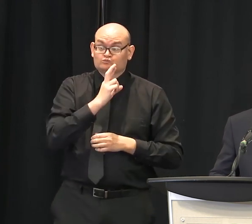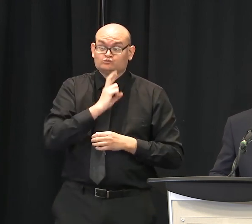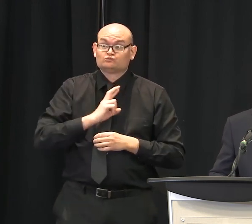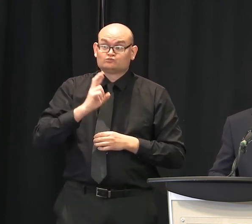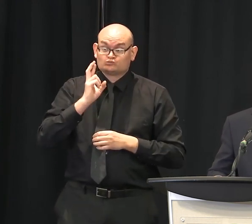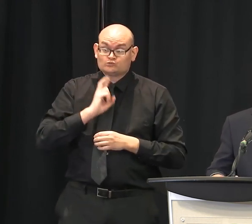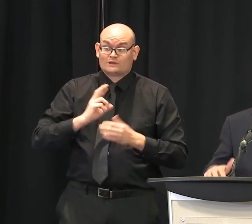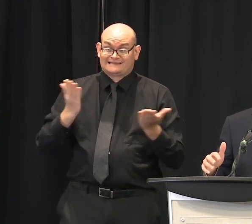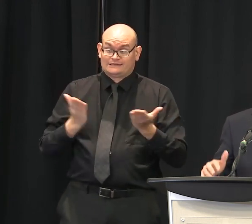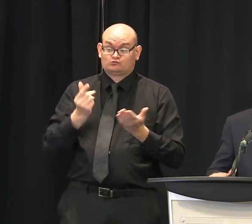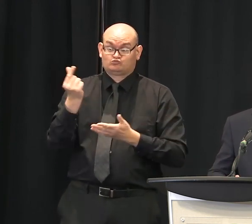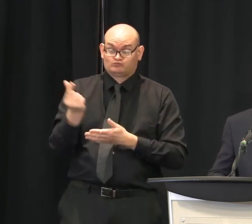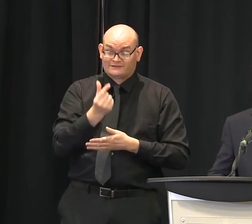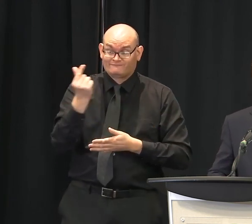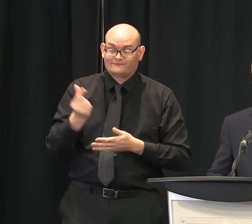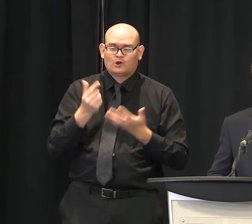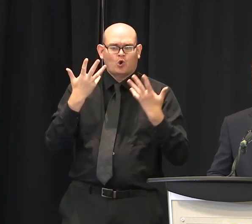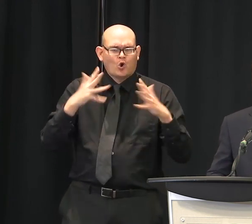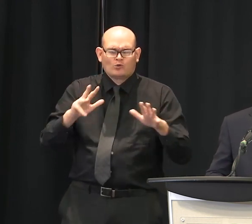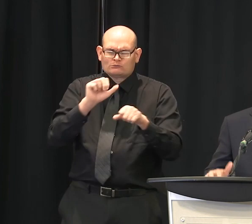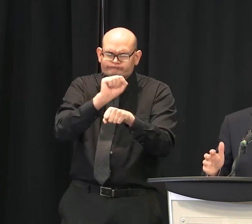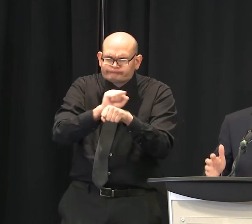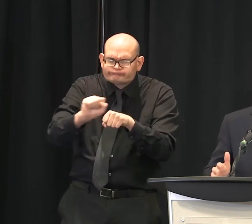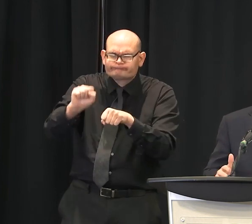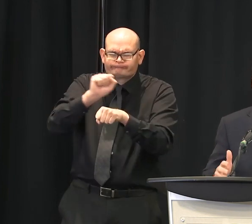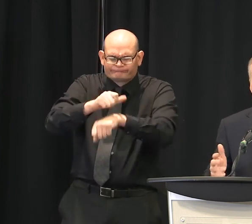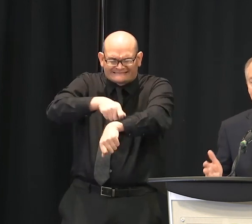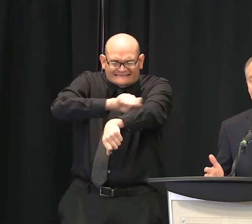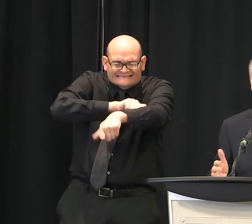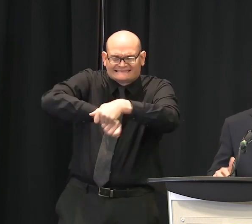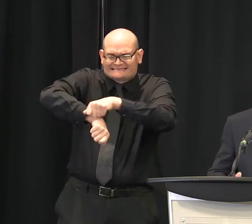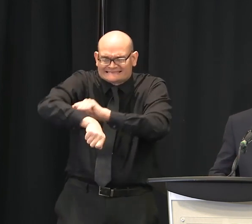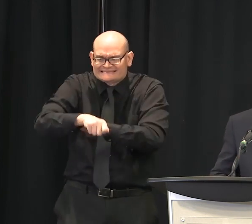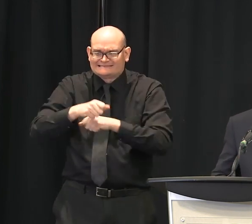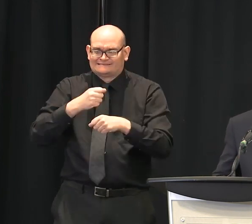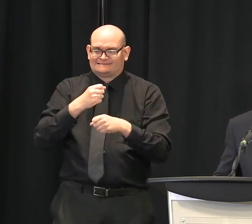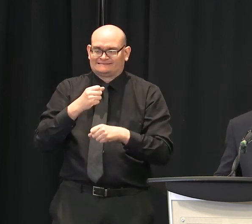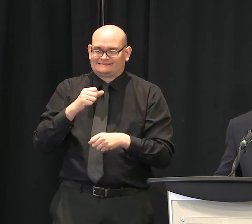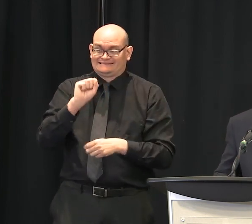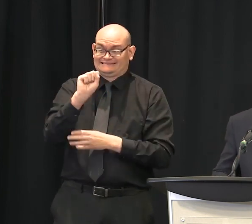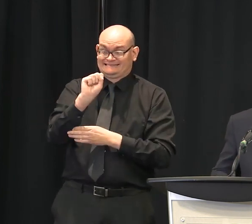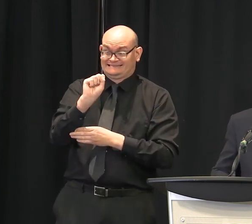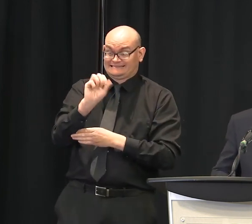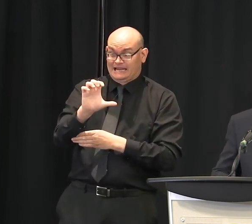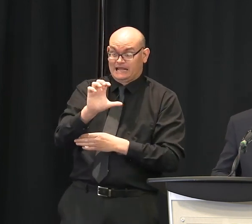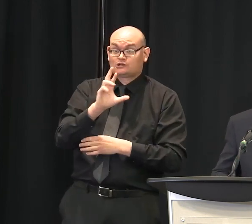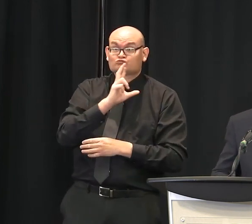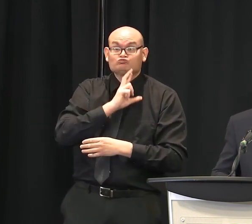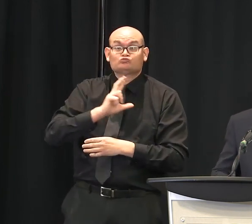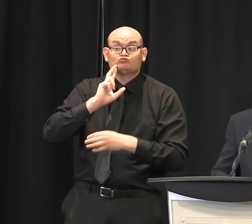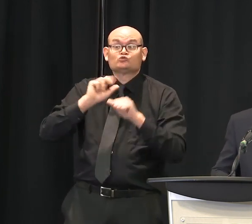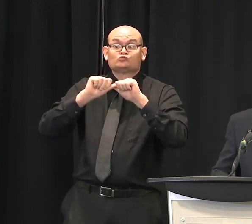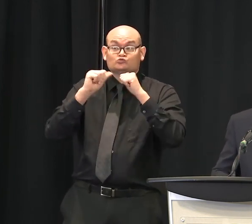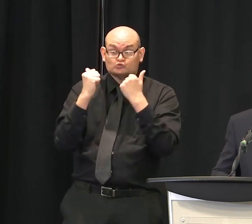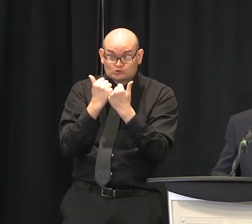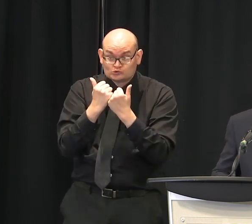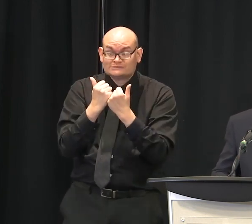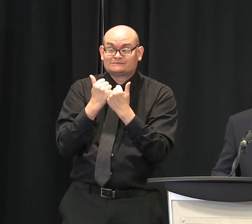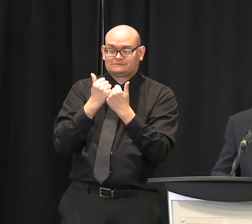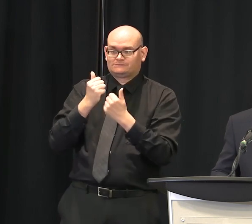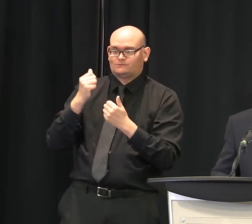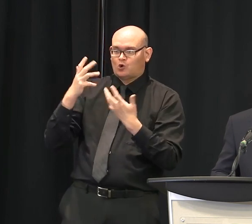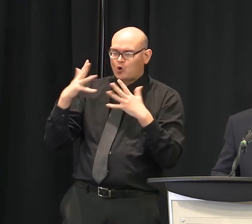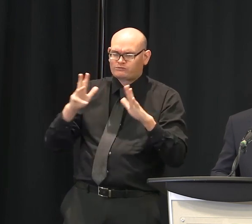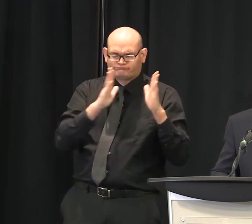this for some time through the South Carolina Restaurant Association. They have protocols and guidelines in place, and that's very good to know. They're taking it very seriously.